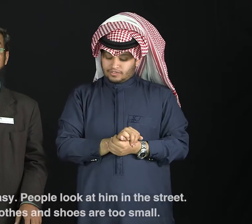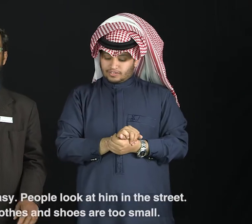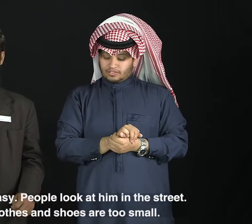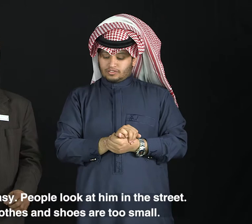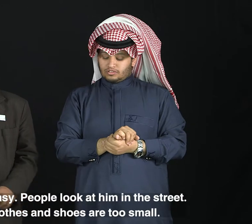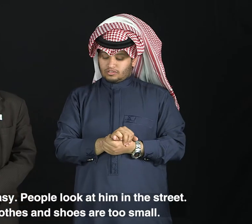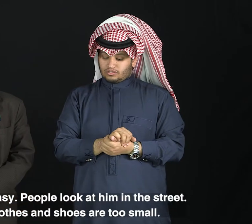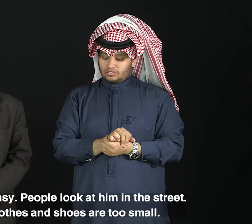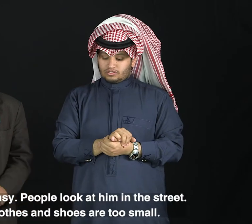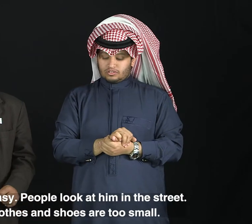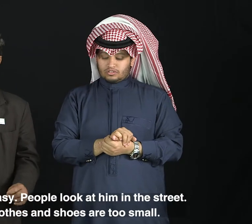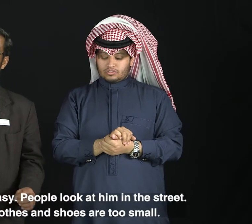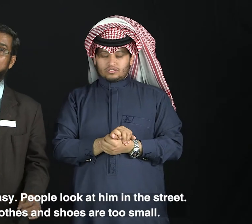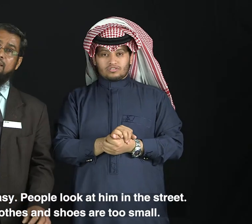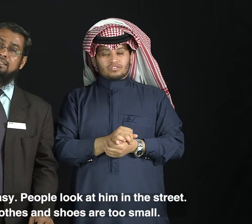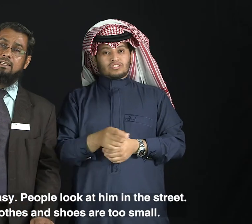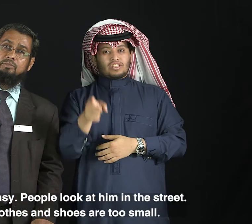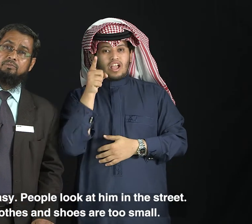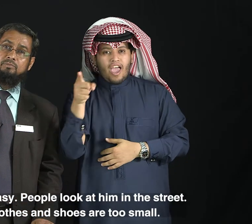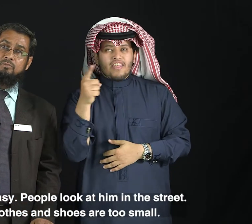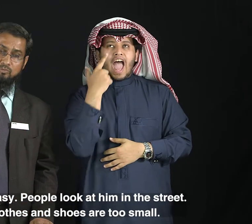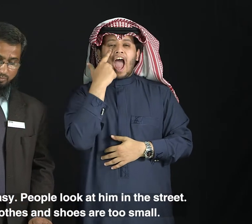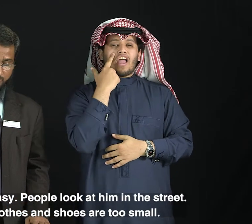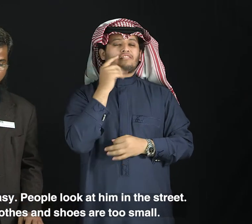His life is not easy.